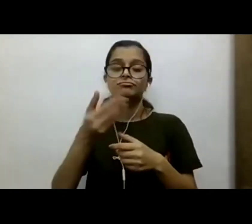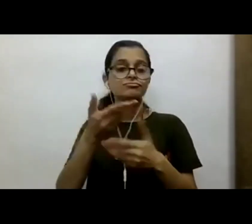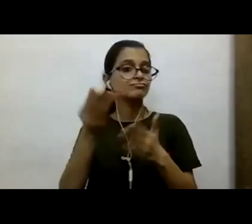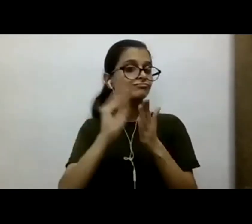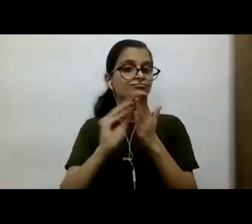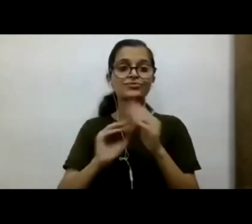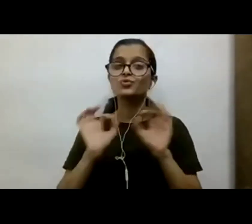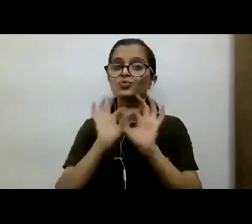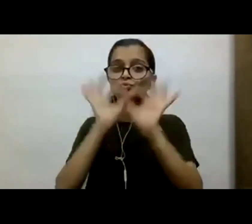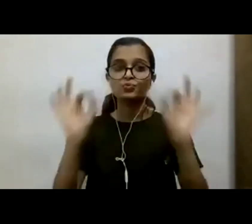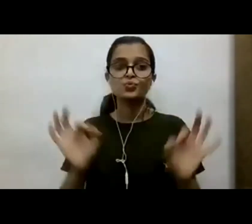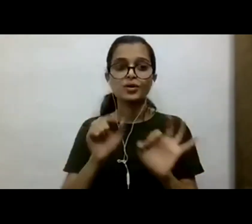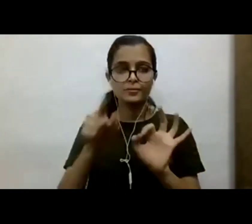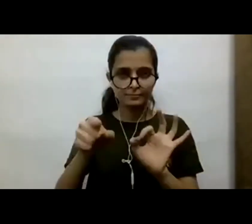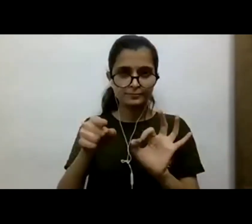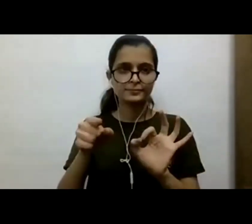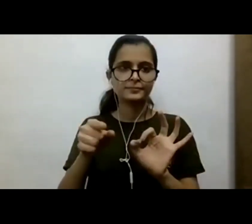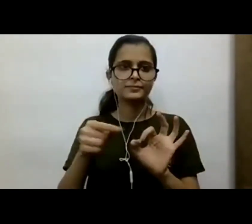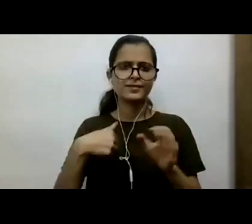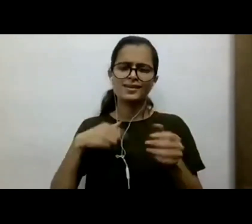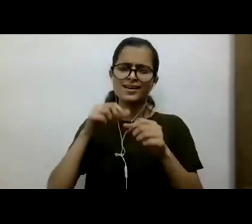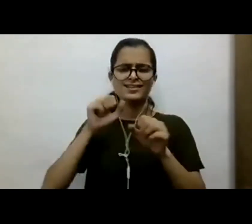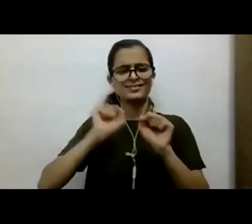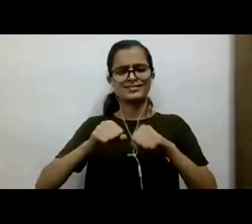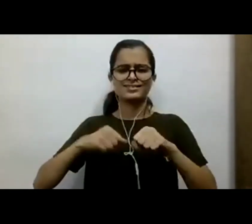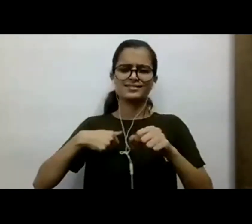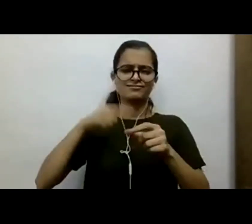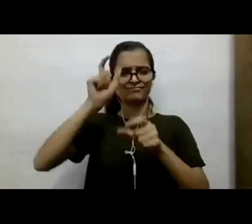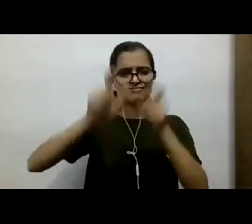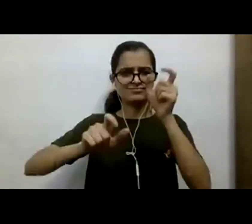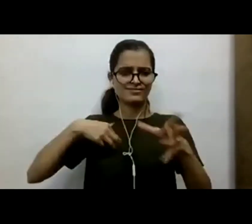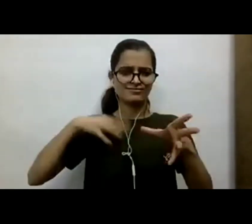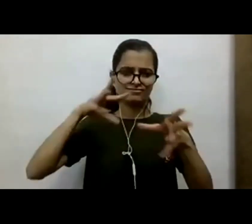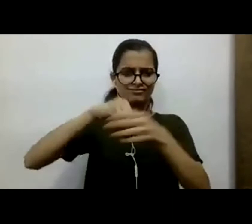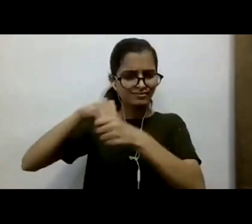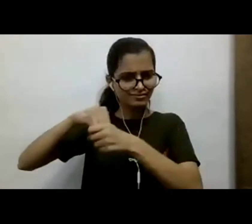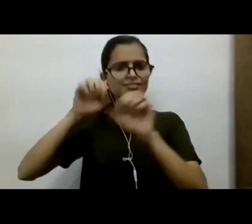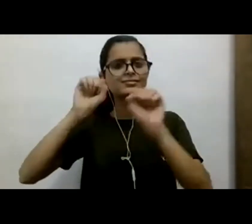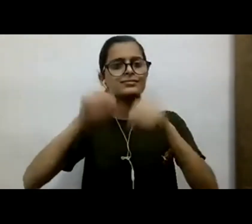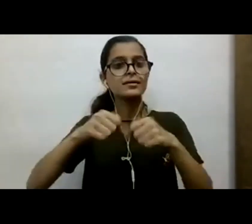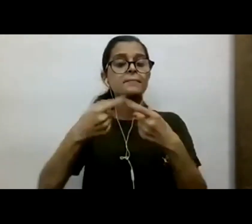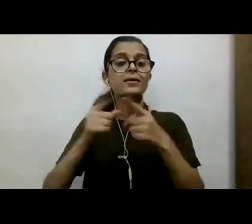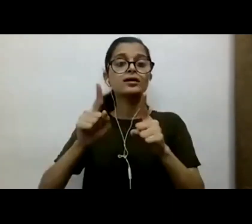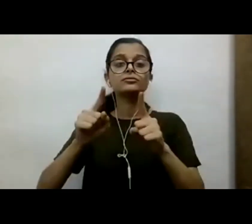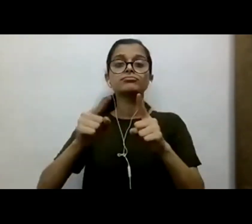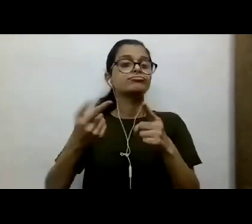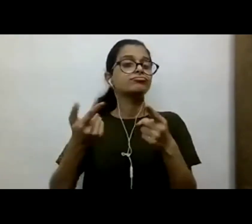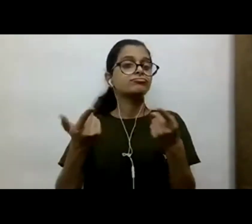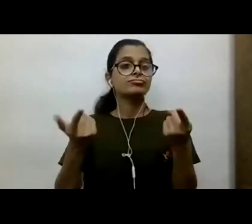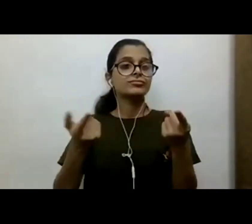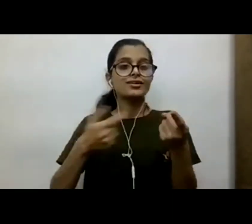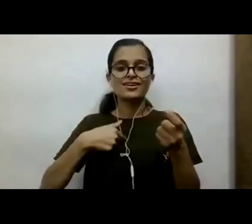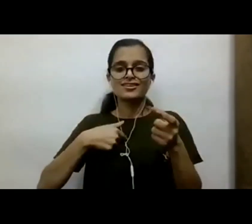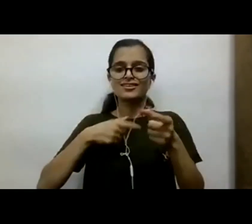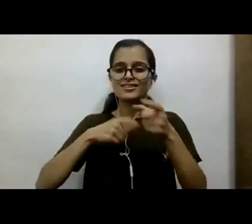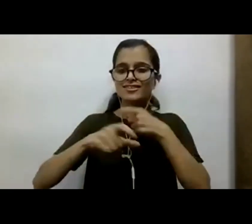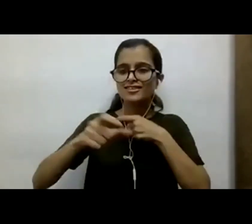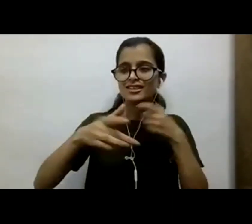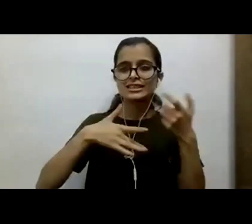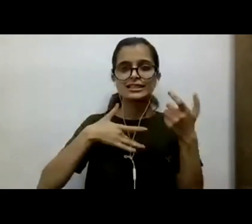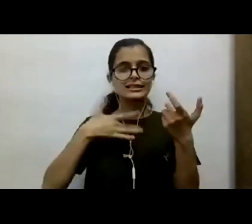We partnered with them and we began opening the minds of the management from a top to down. We did sensitization. We